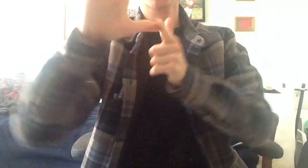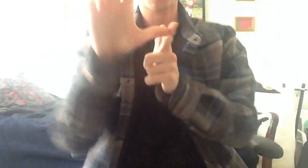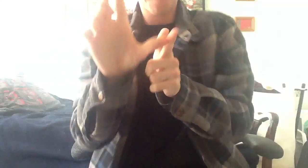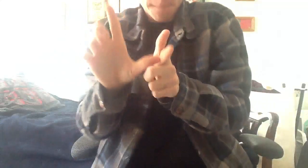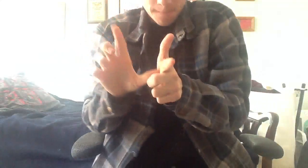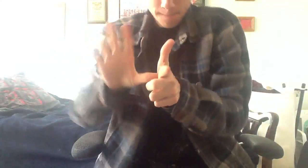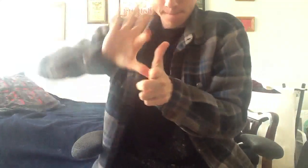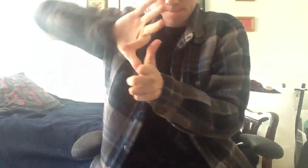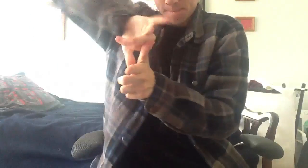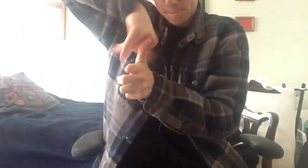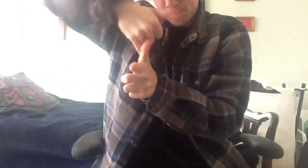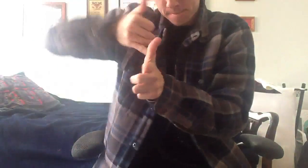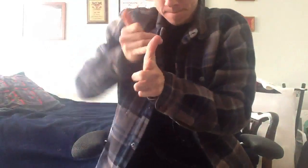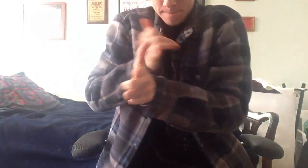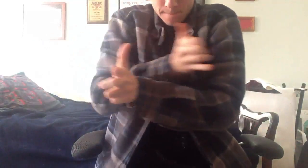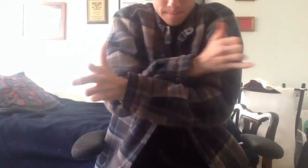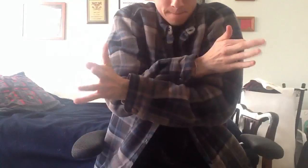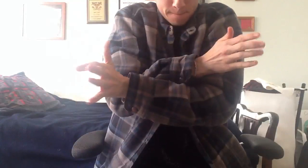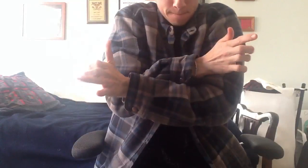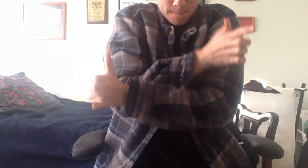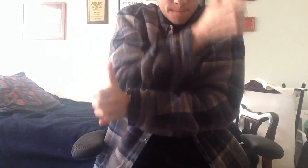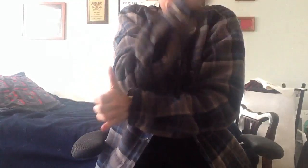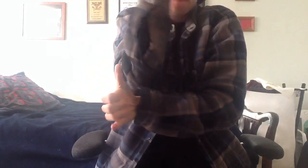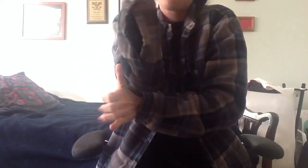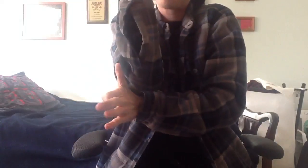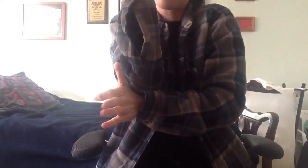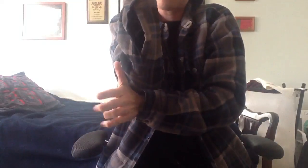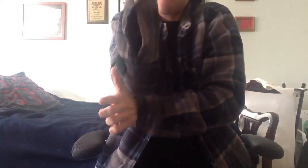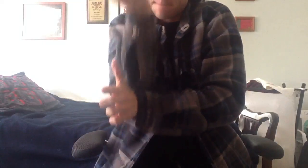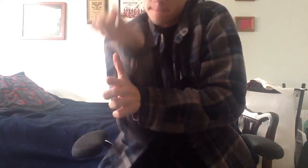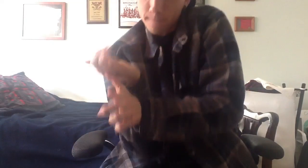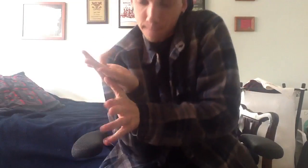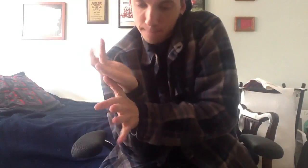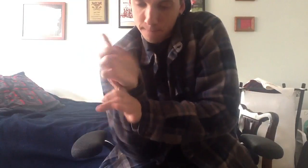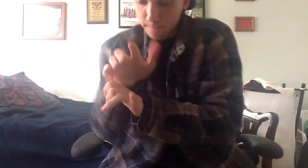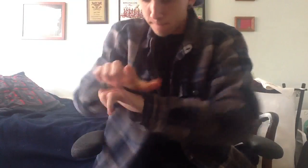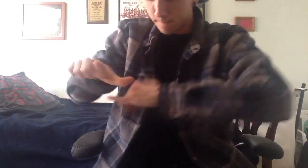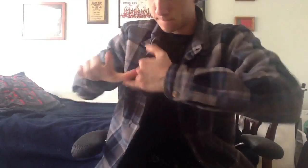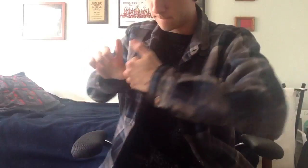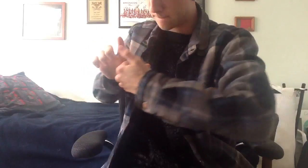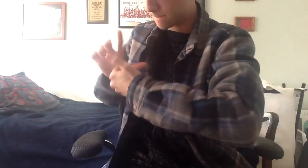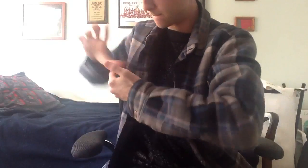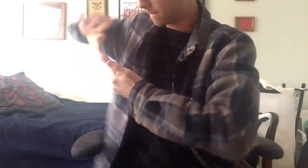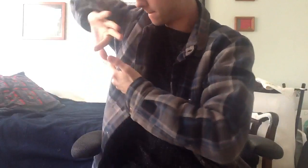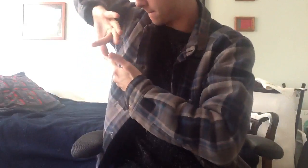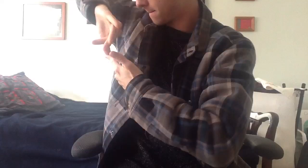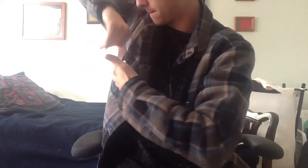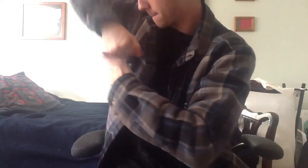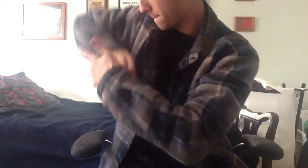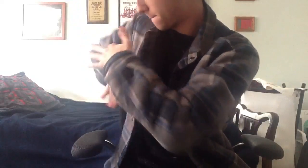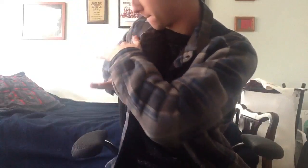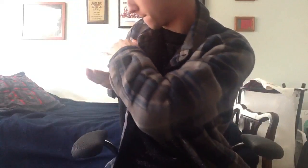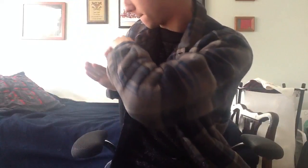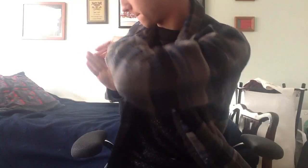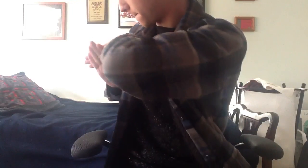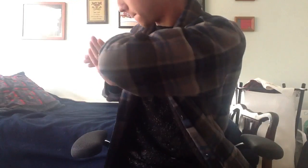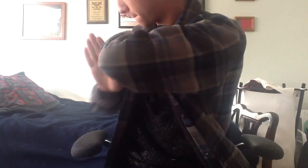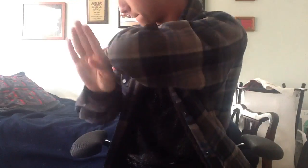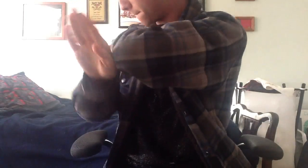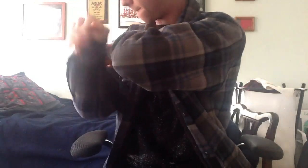detrimental on any instrumental I ain't pulling teeth, nigga, better hide your pillow Chew these rappers to the fuckin' gristle